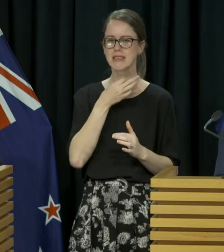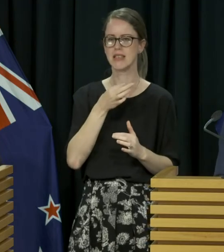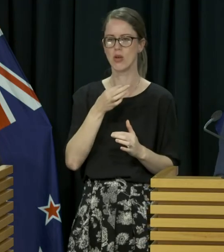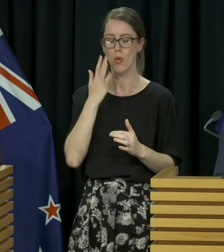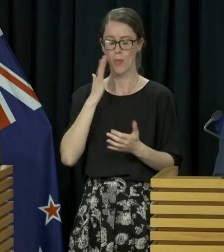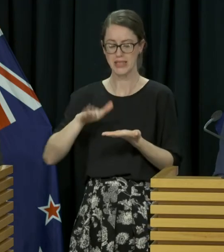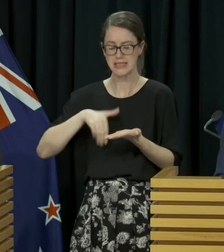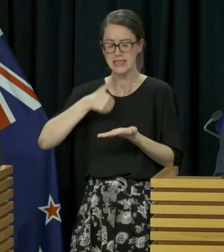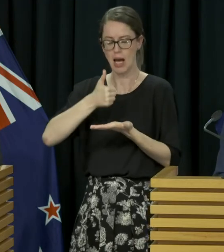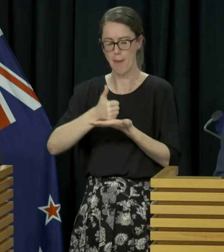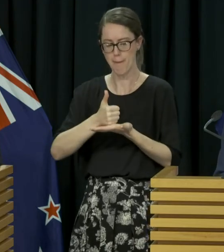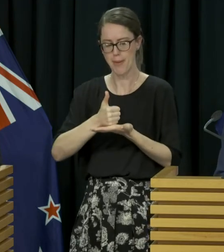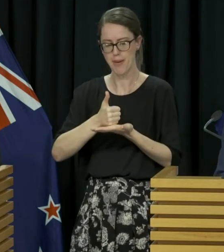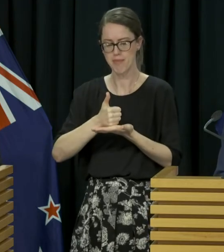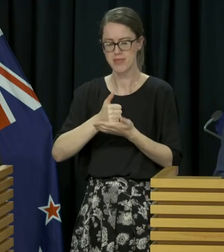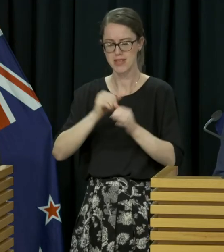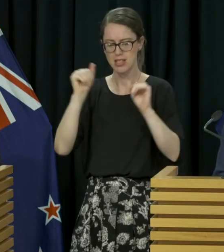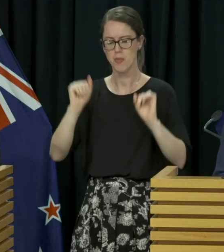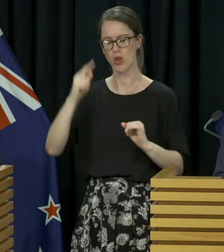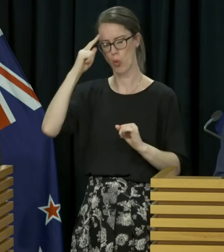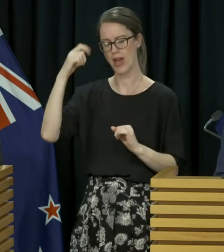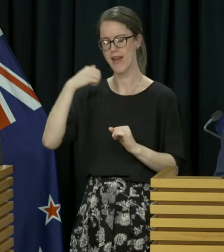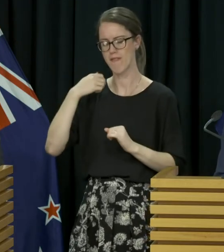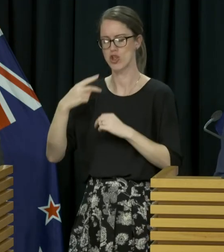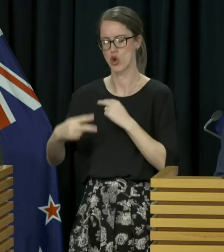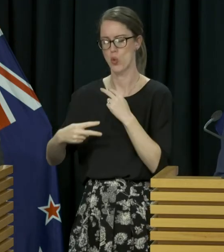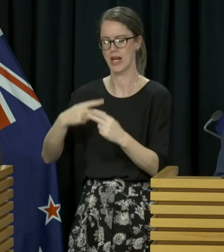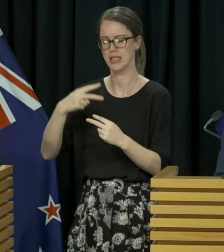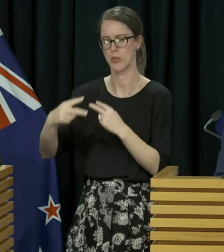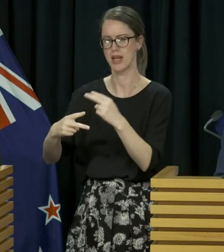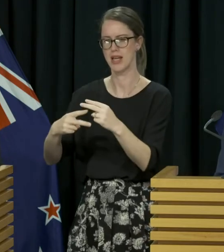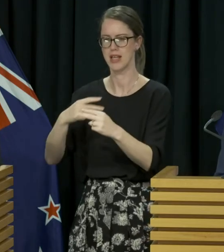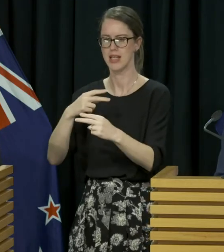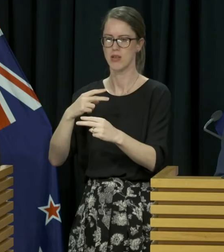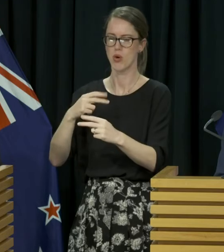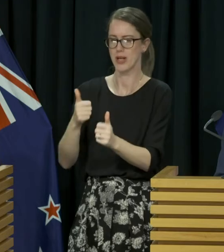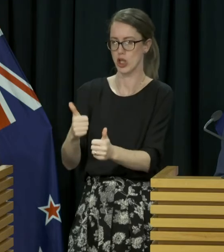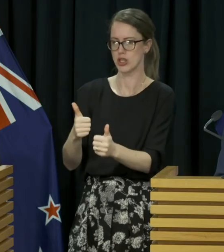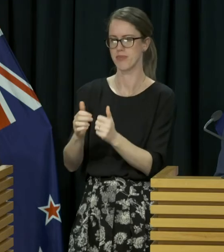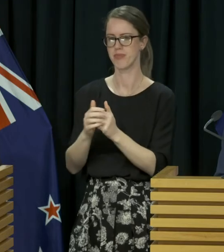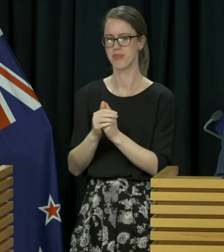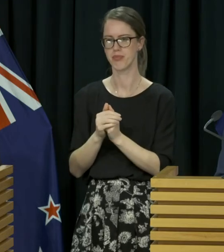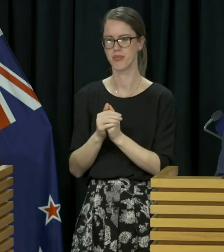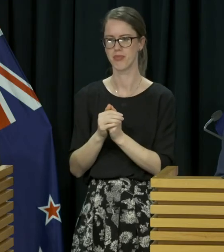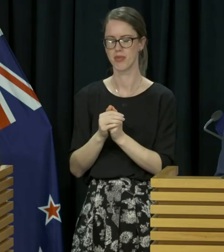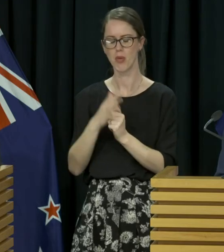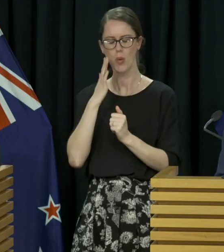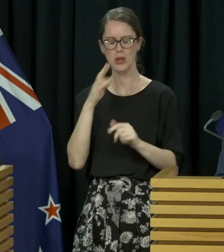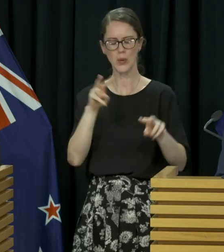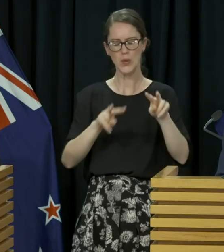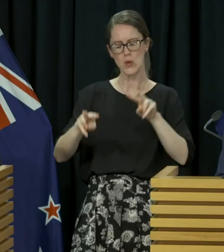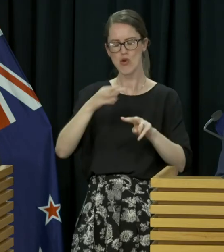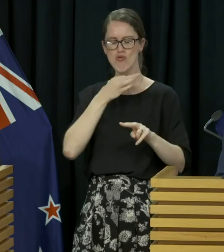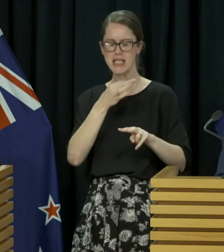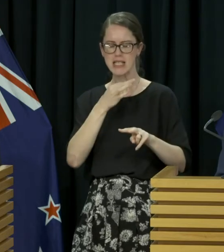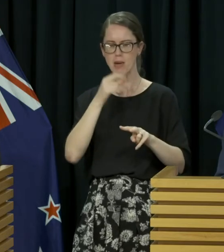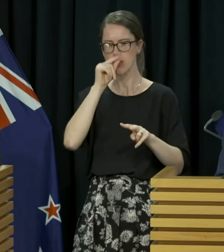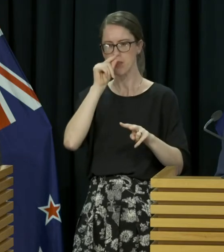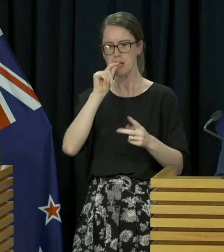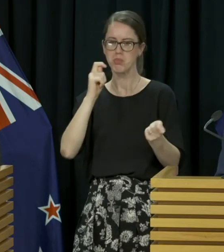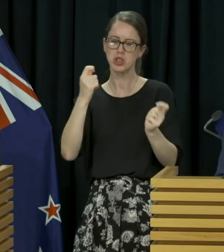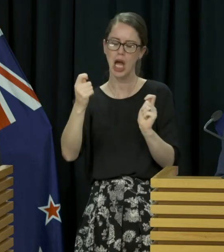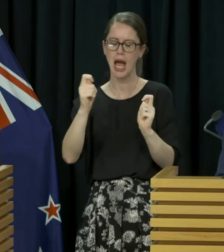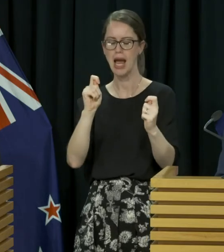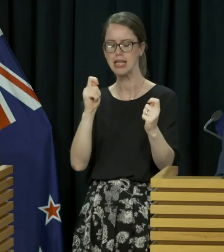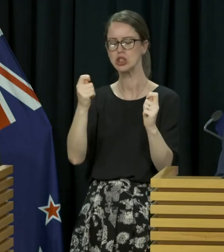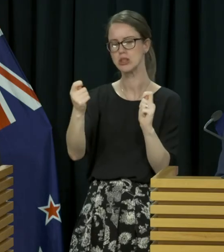that system in place, the risk assessment was that fortnightly would be appropriate. Risk assessments, by their nature, are always being assessed. So